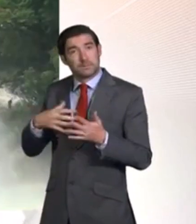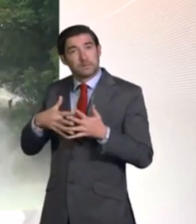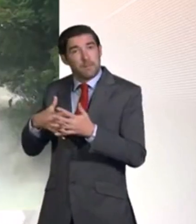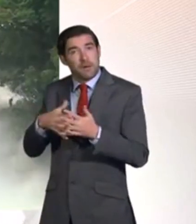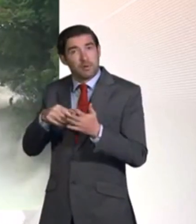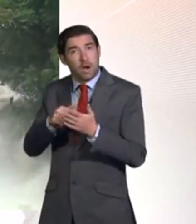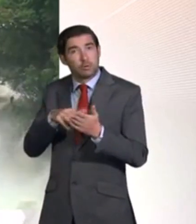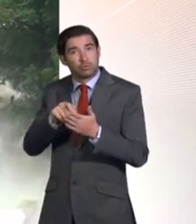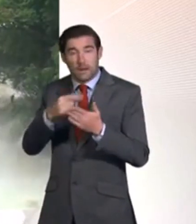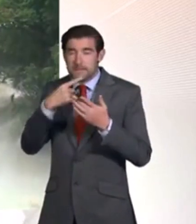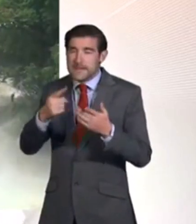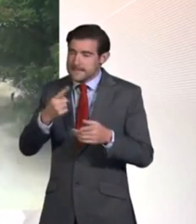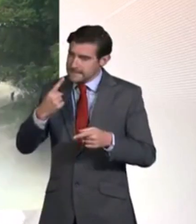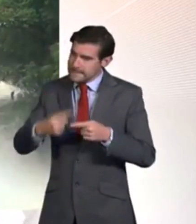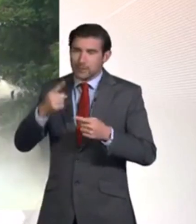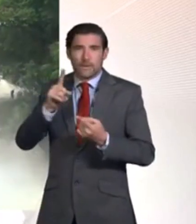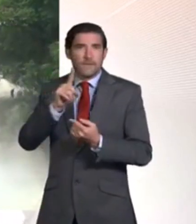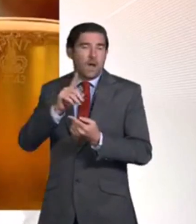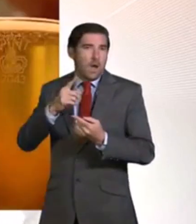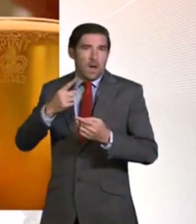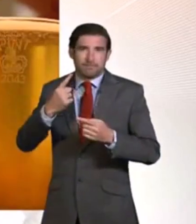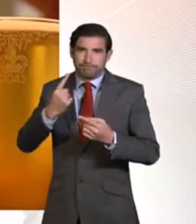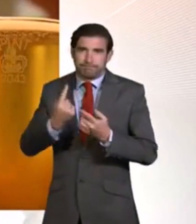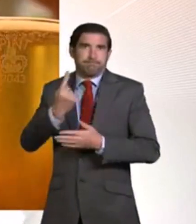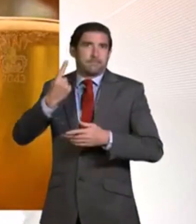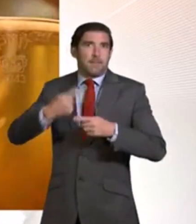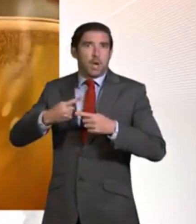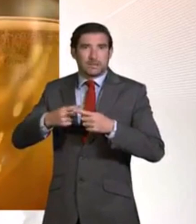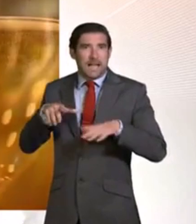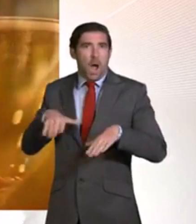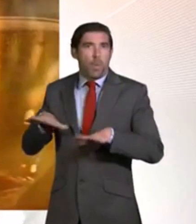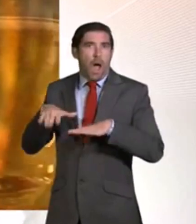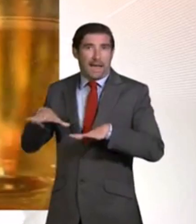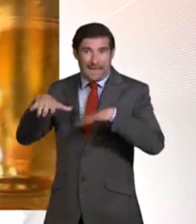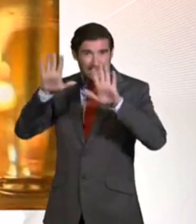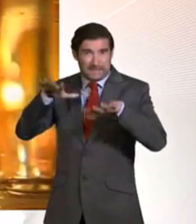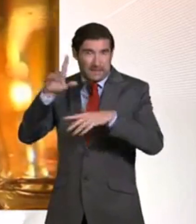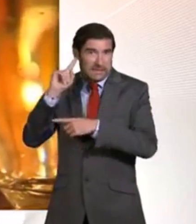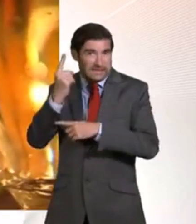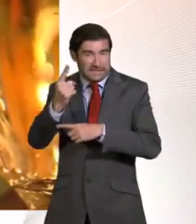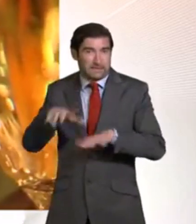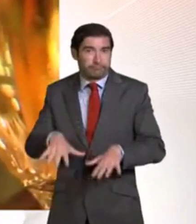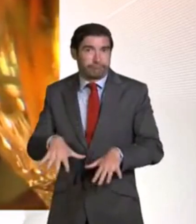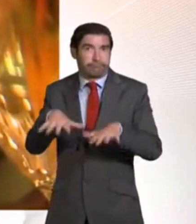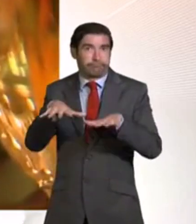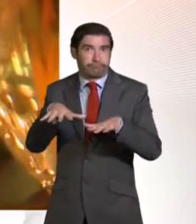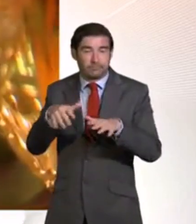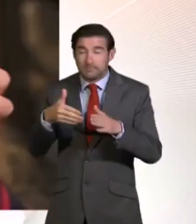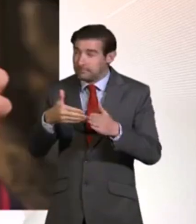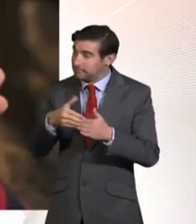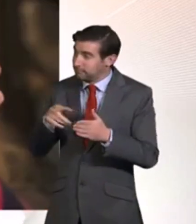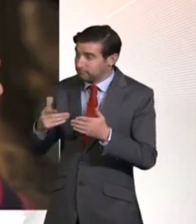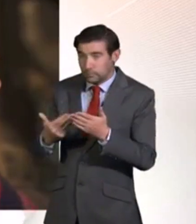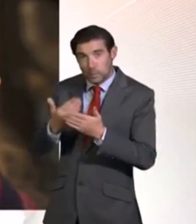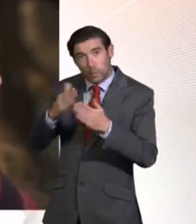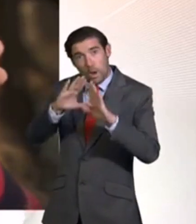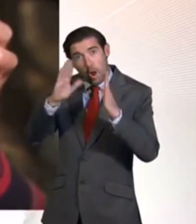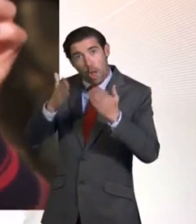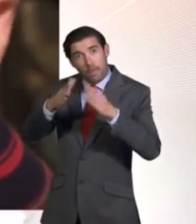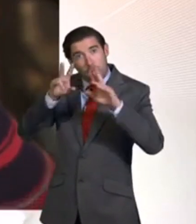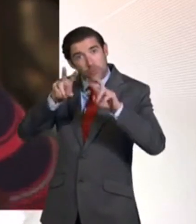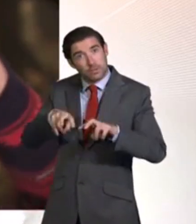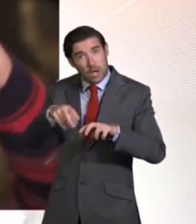strong winds hit the US state. We should all abstain from alcohol. A new global study